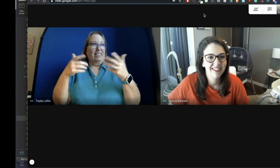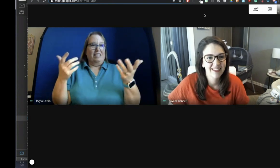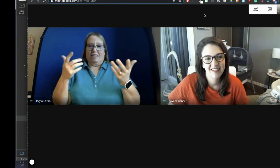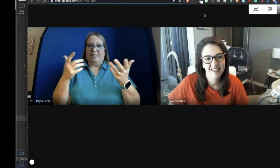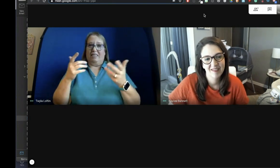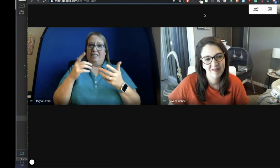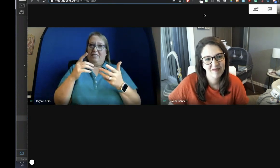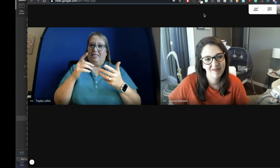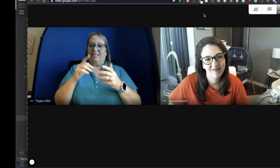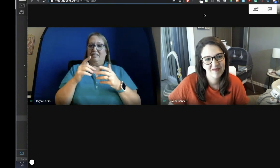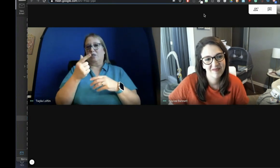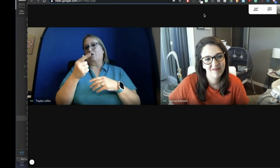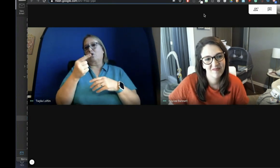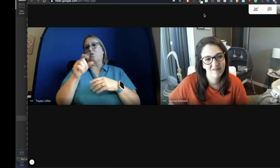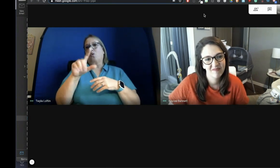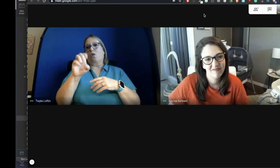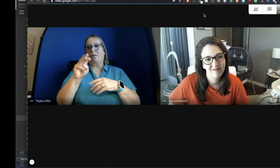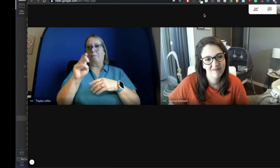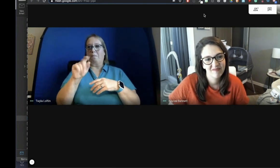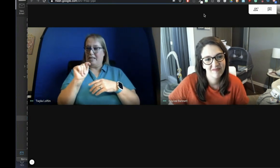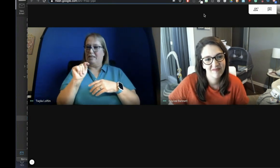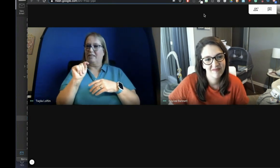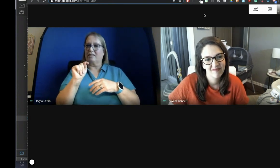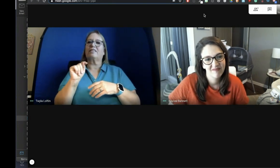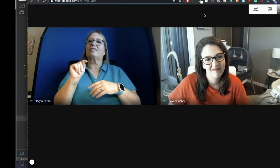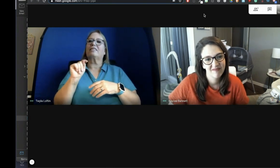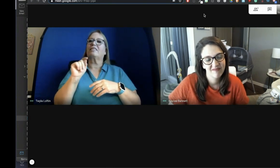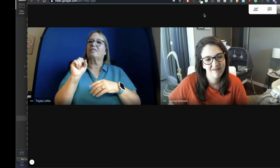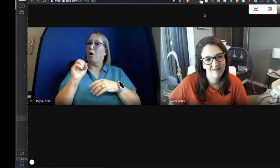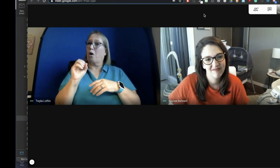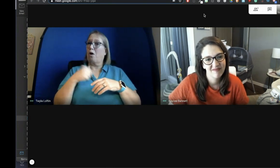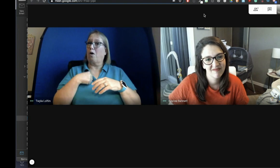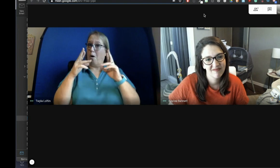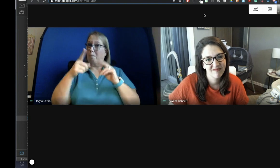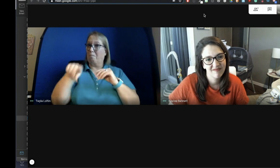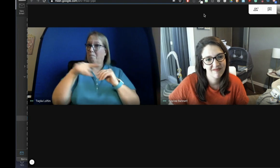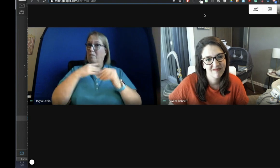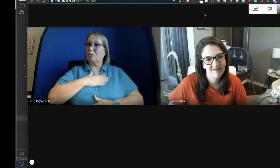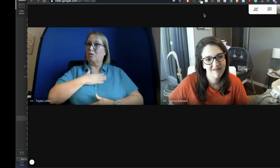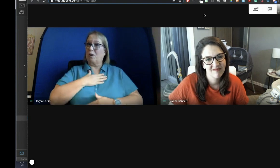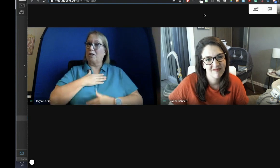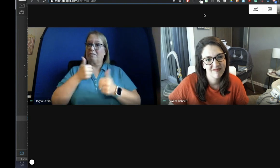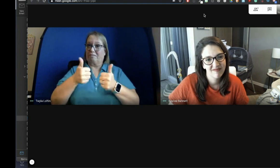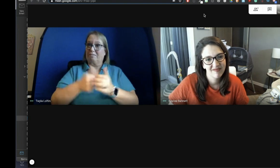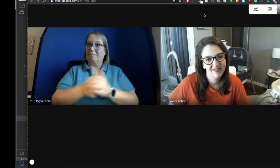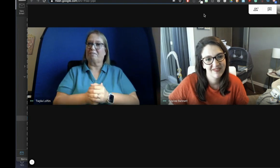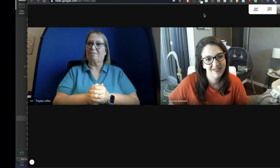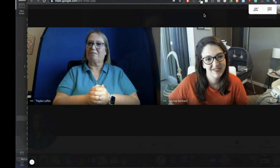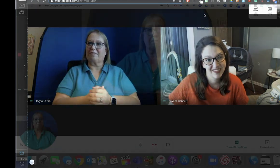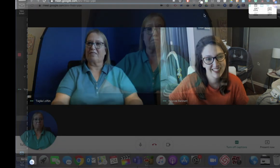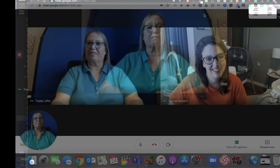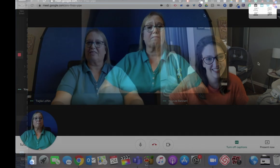this is doing and we're trying to show here. This is Google Meet. So I hope you guys enjoyed this and use it.